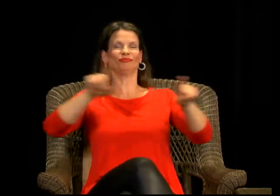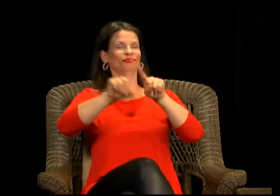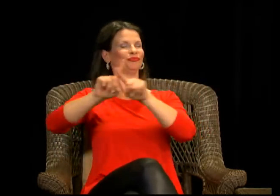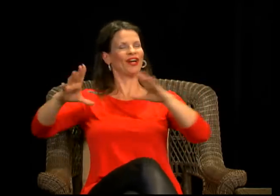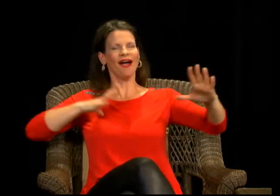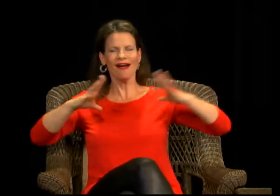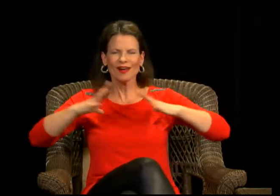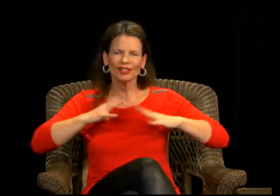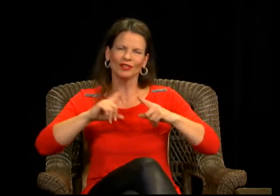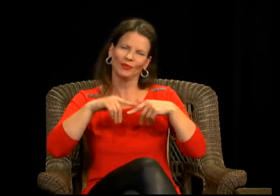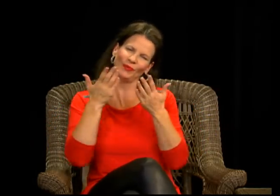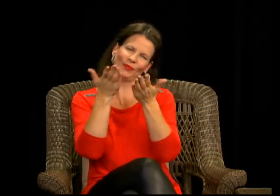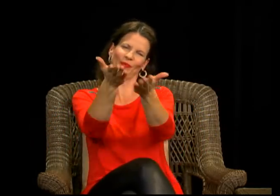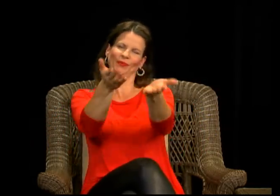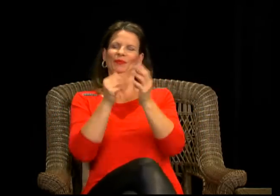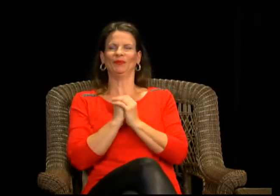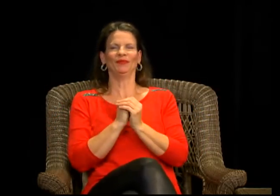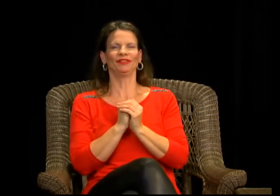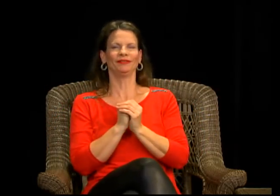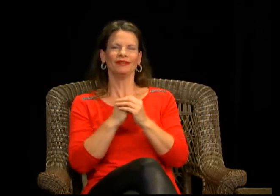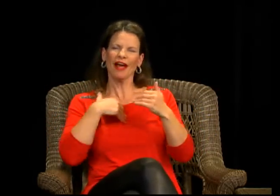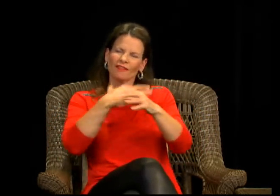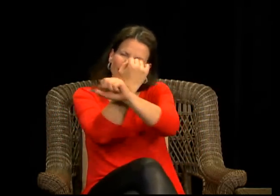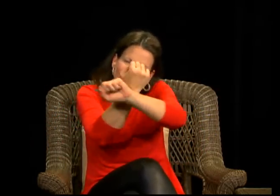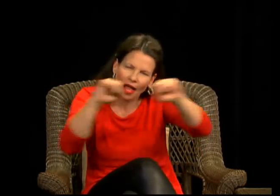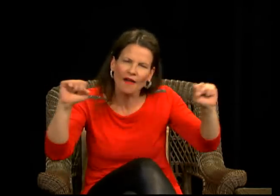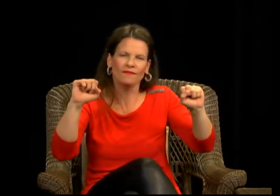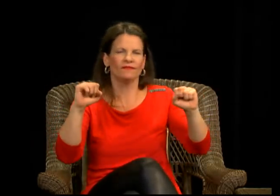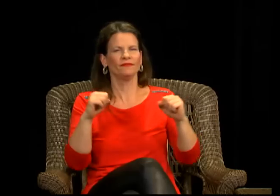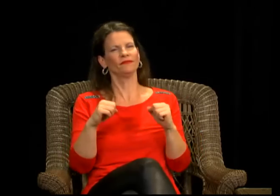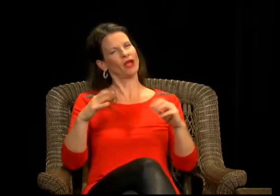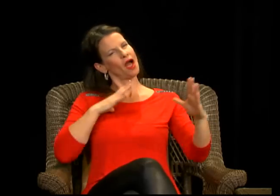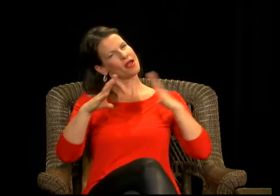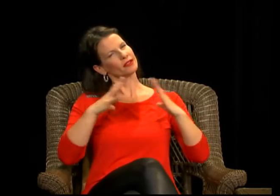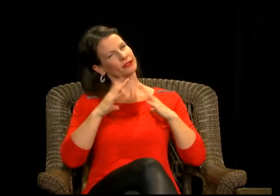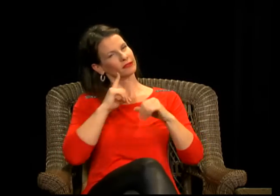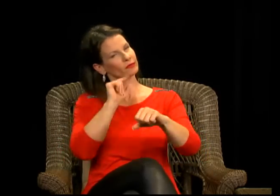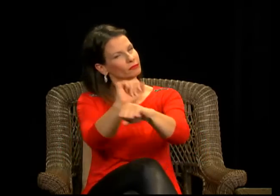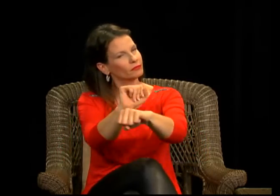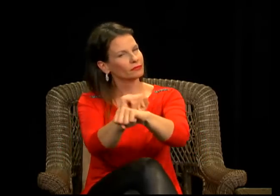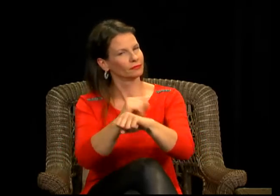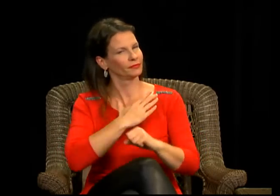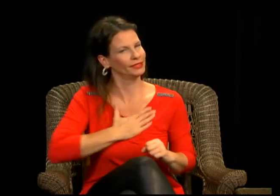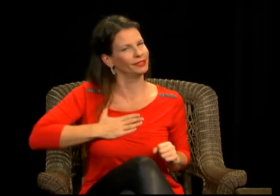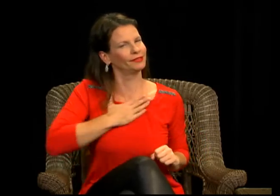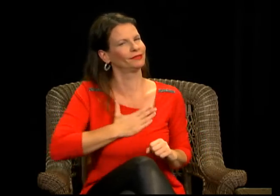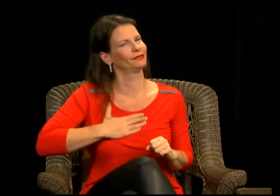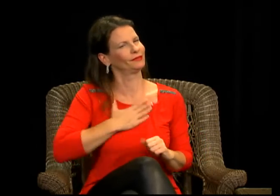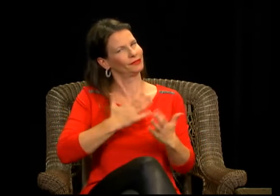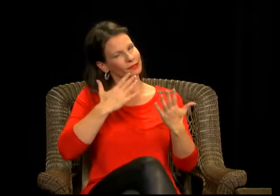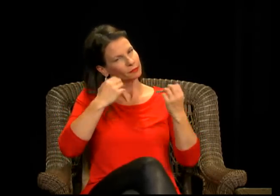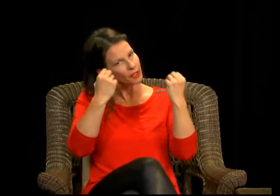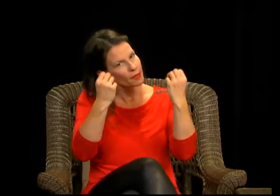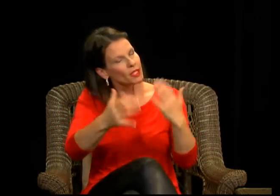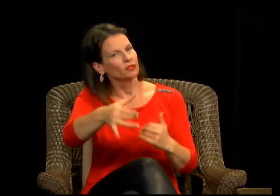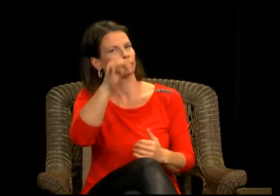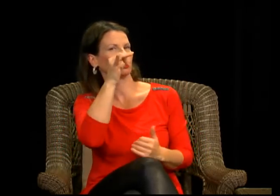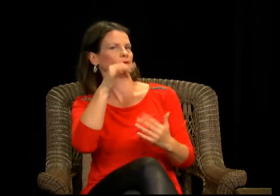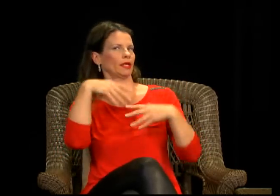you, whoever you are, whatever you celebrate, that feeling of safety. Please be safe for the holidays. A lot